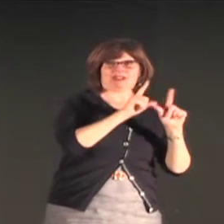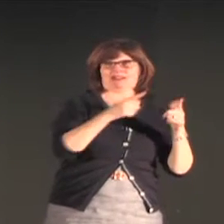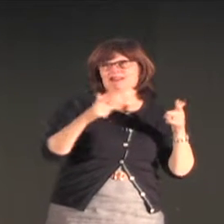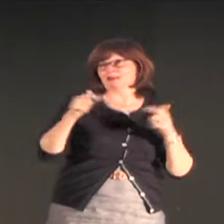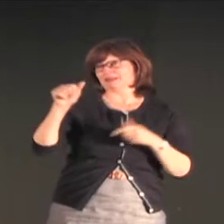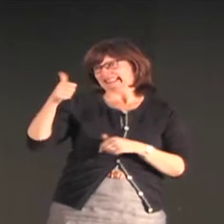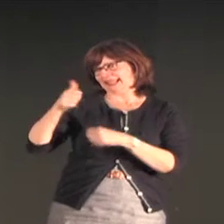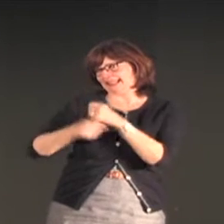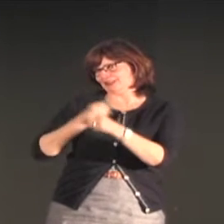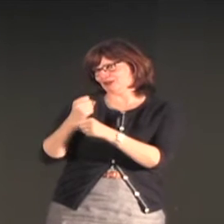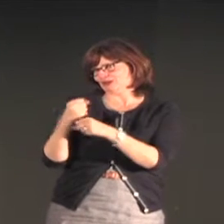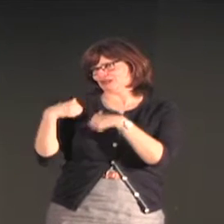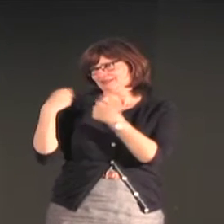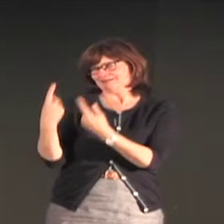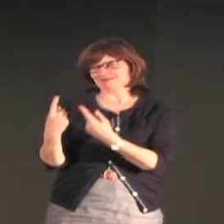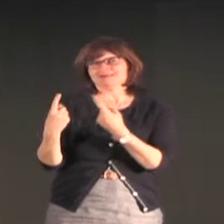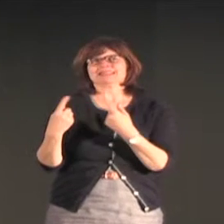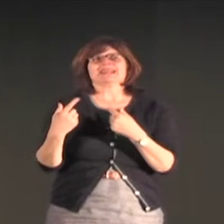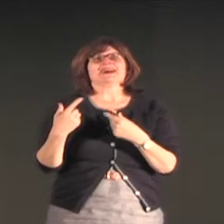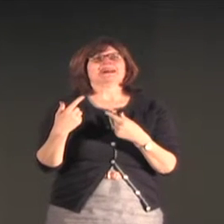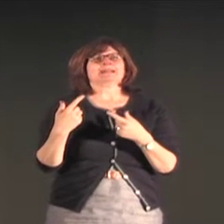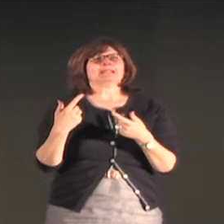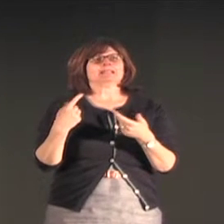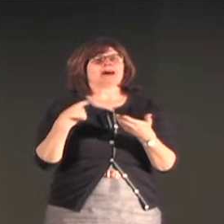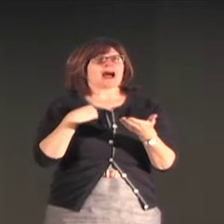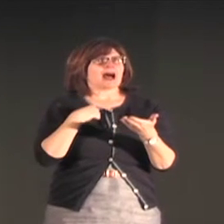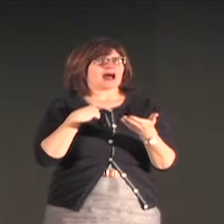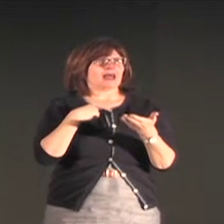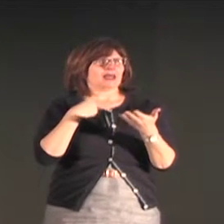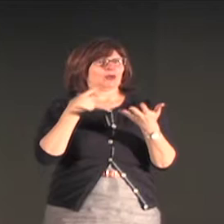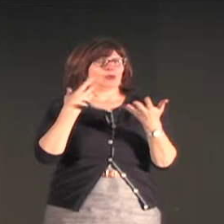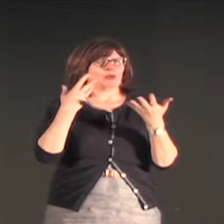ASL. But I've been working in this particular part of the world for 10 years.